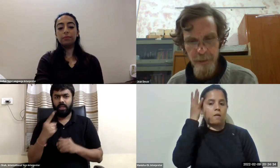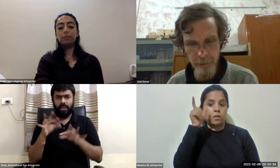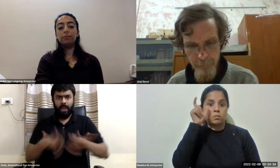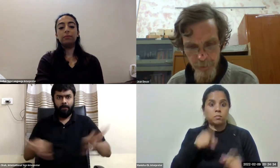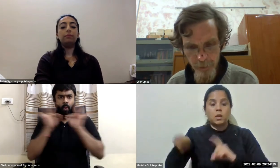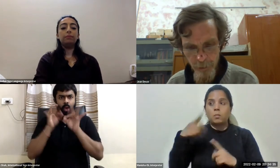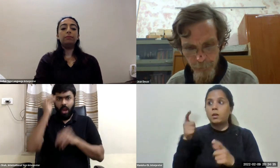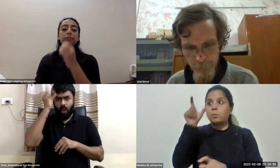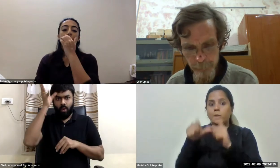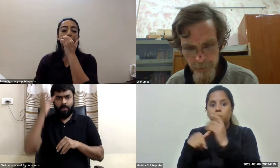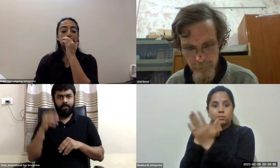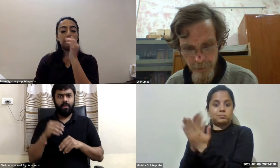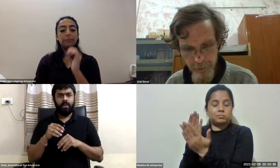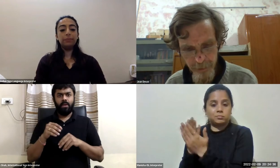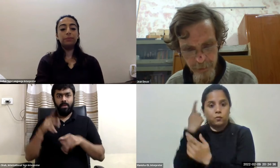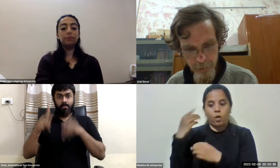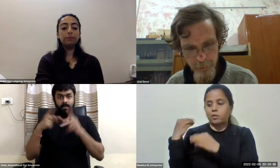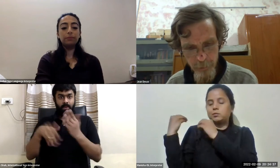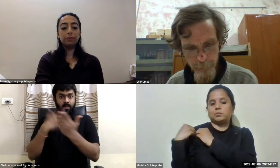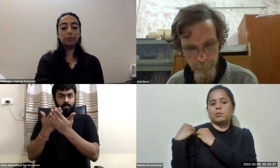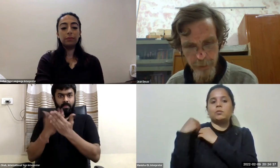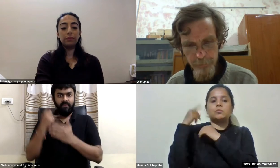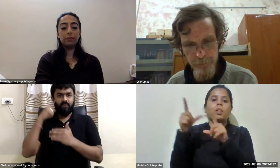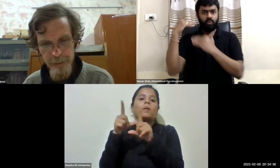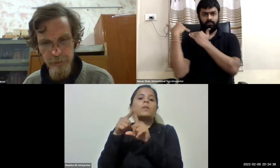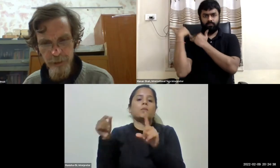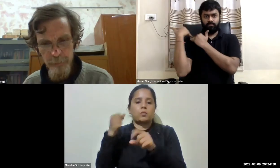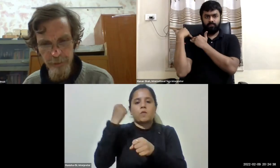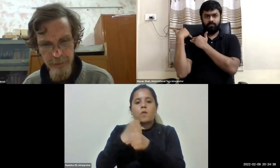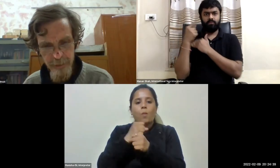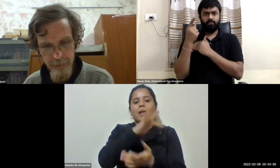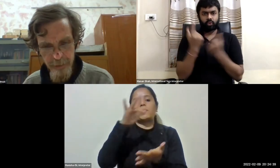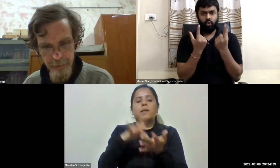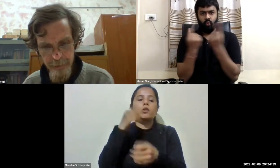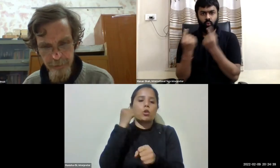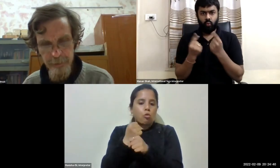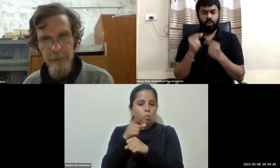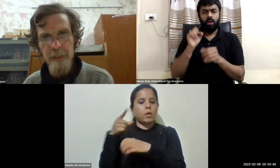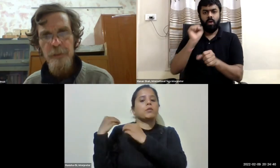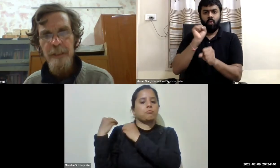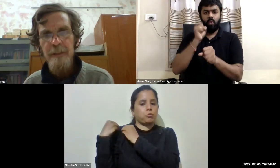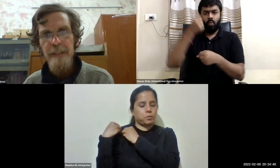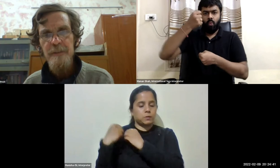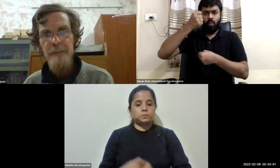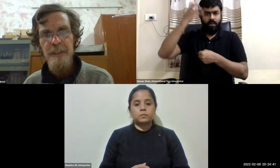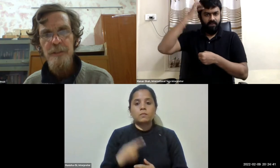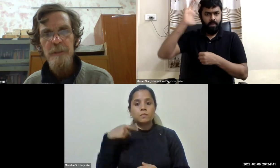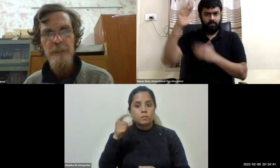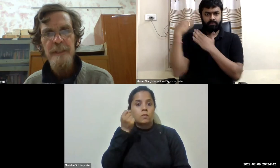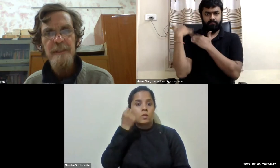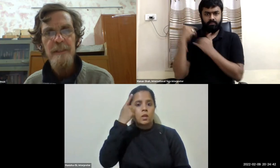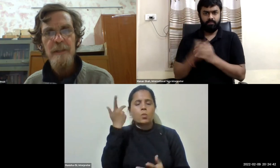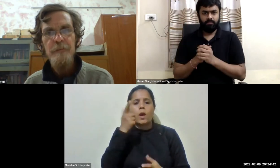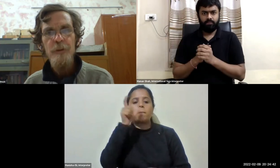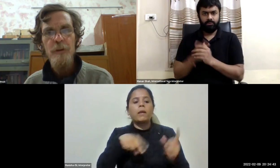application of responsibility on the part of the central government and recognize the danger